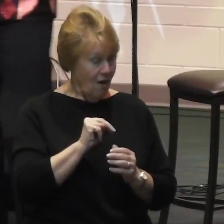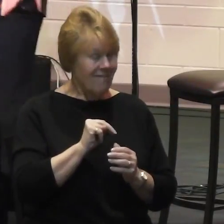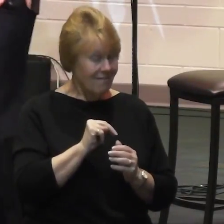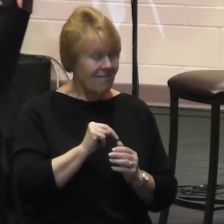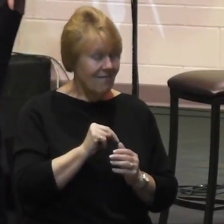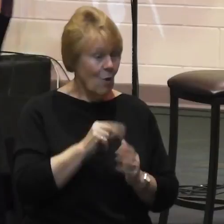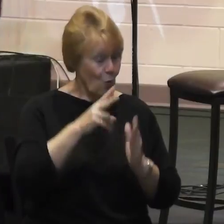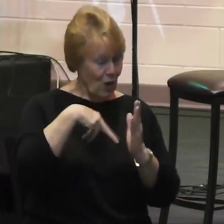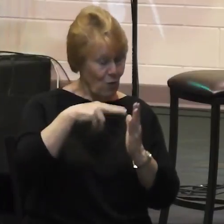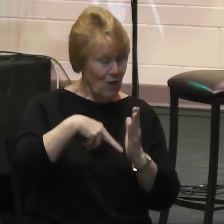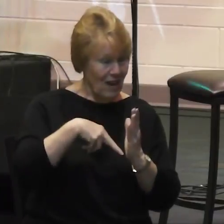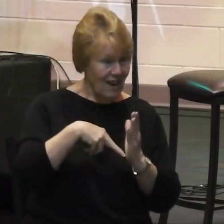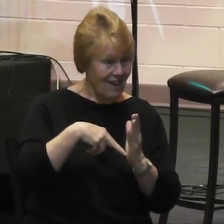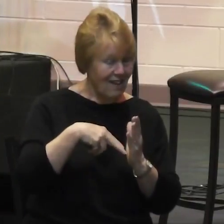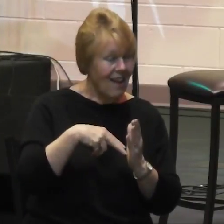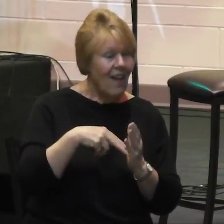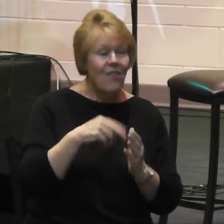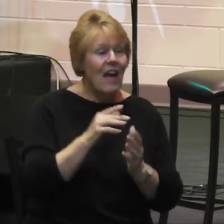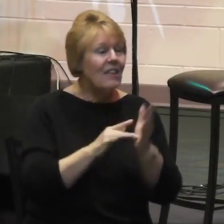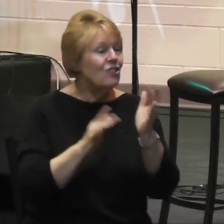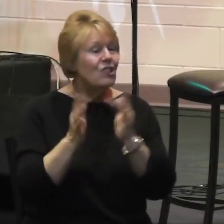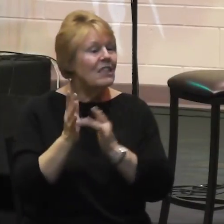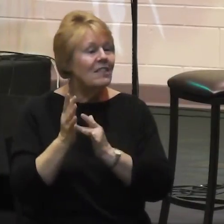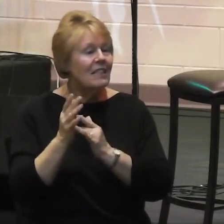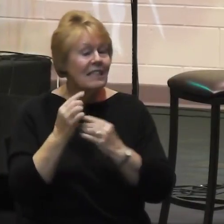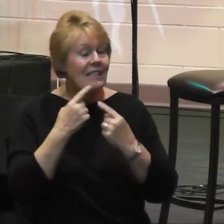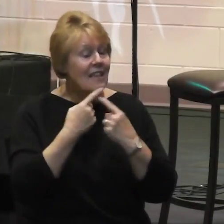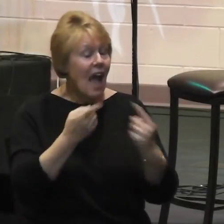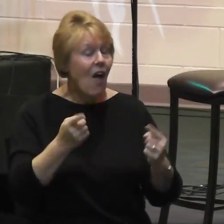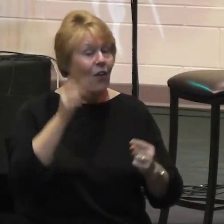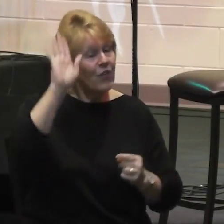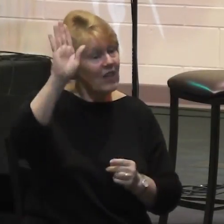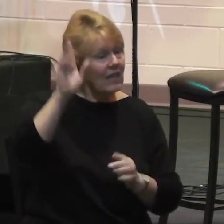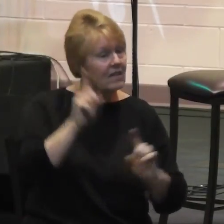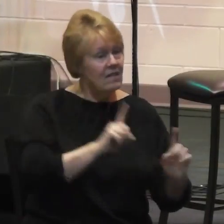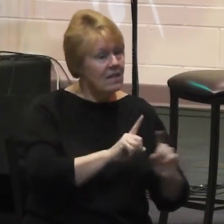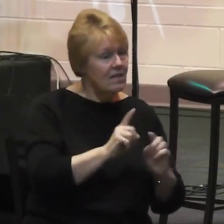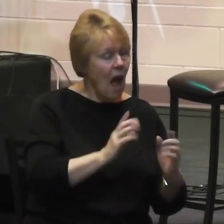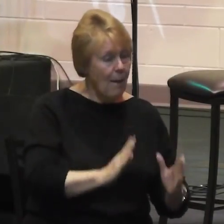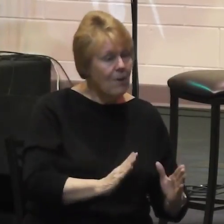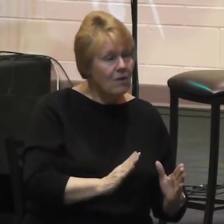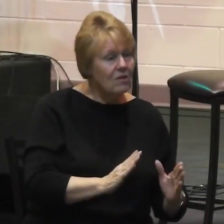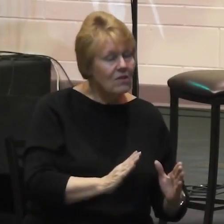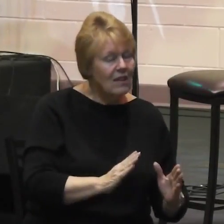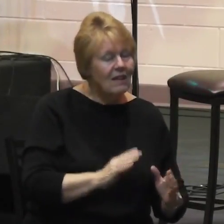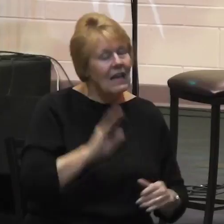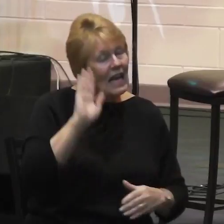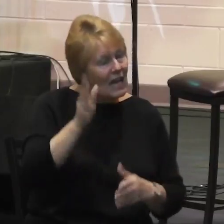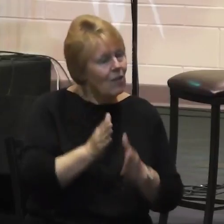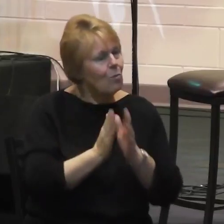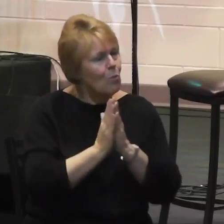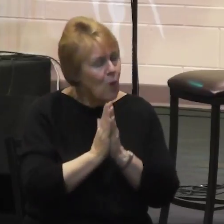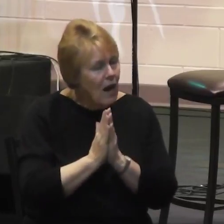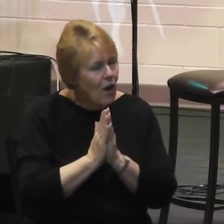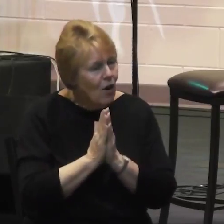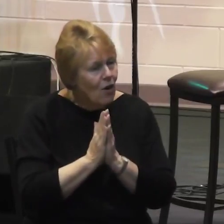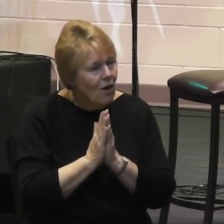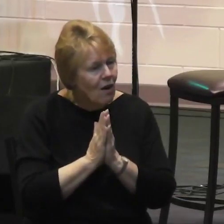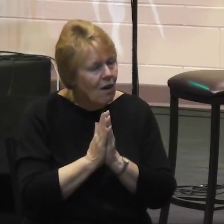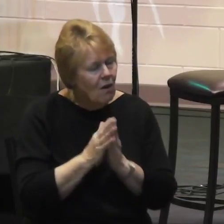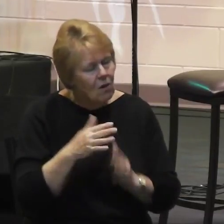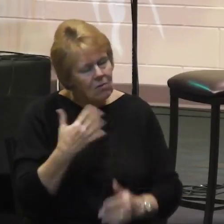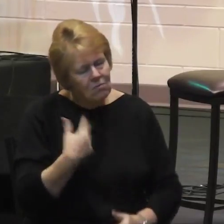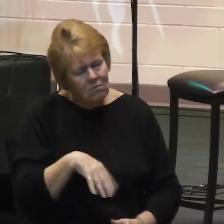14 onwards, to this point of his prayer in chapter 17, are very important